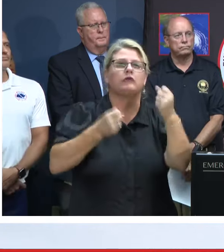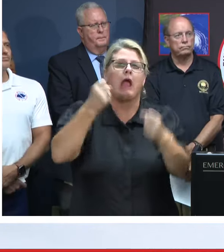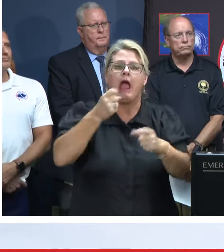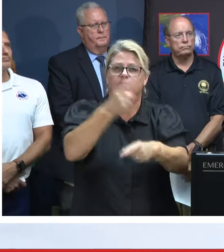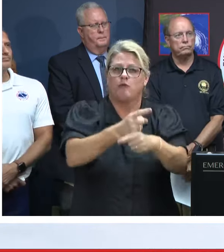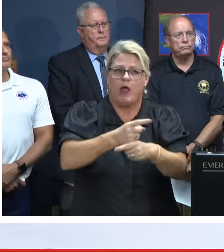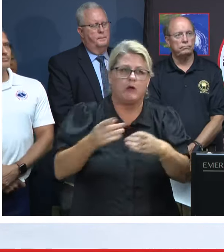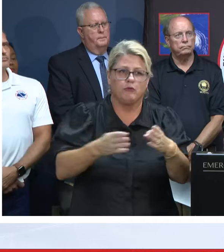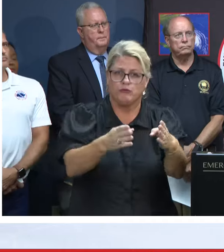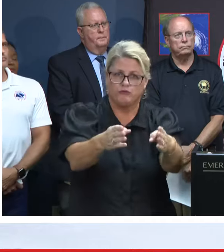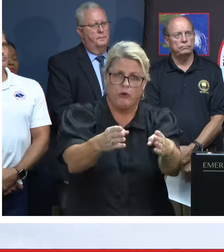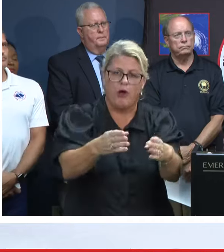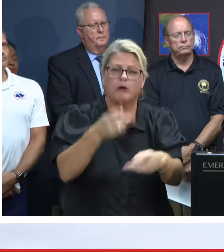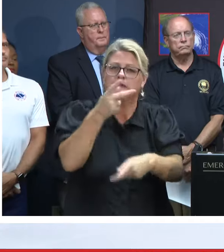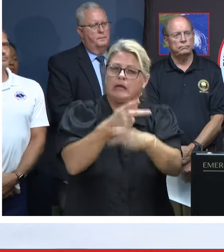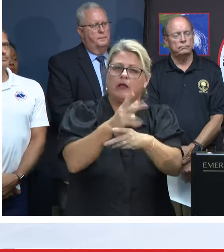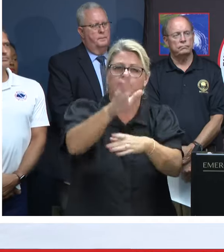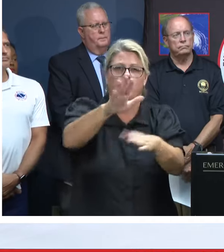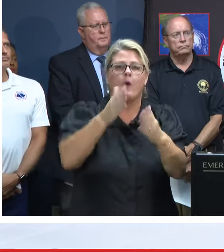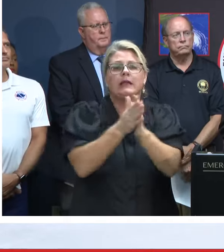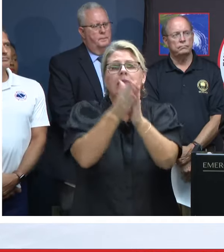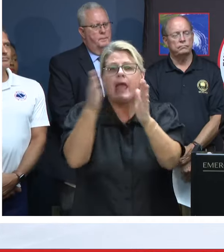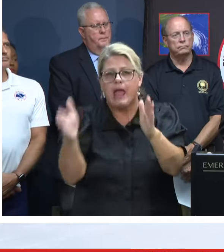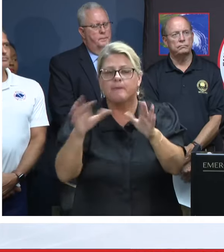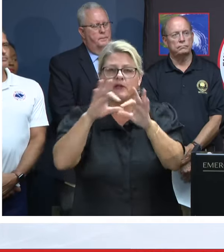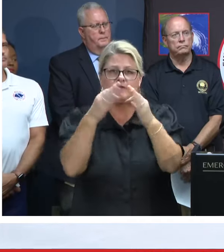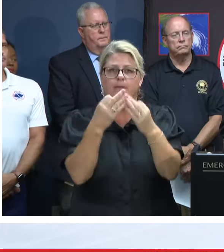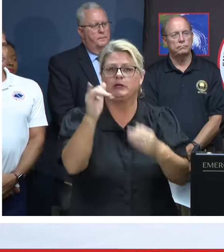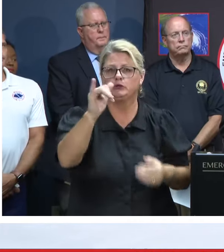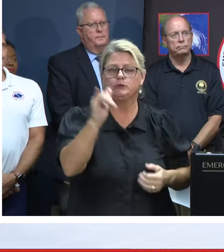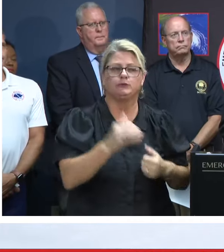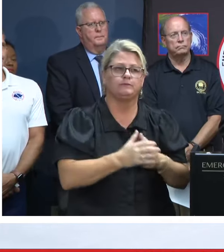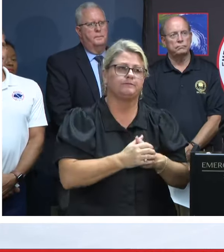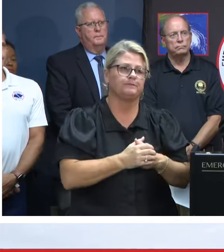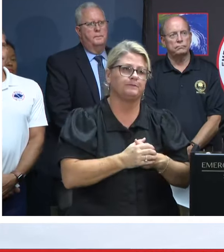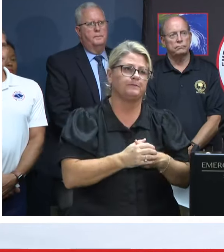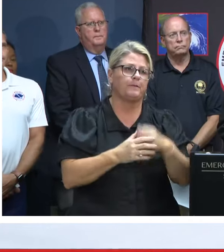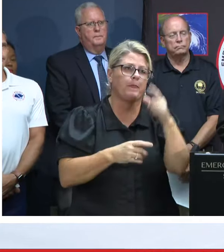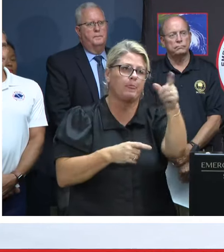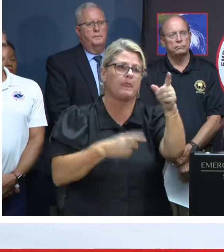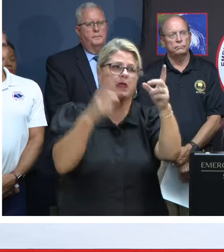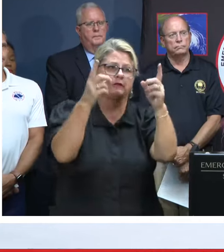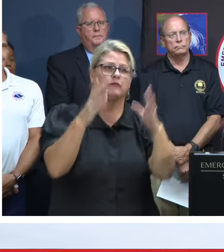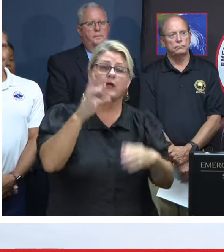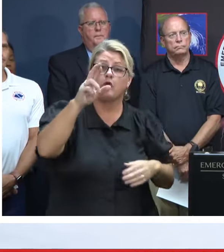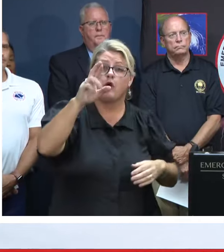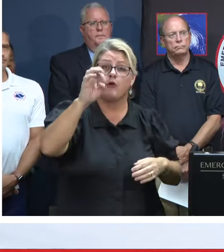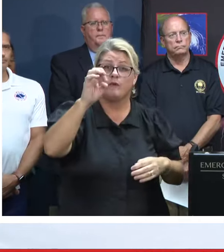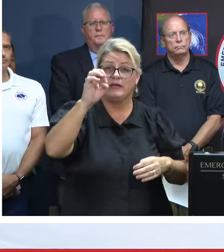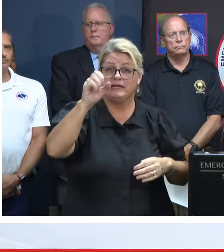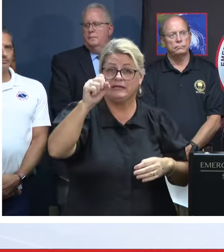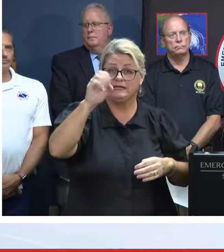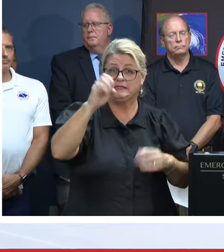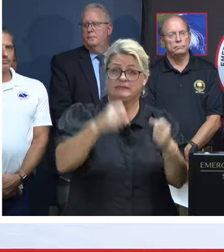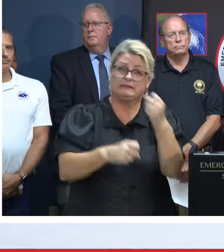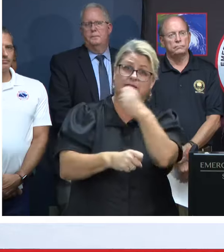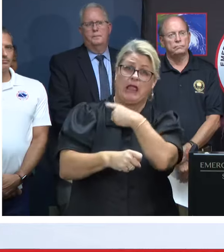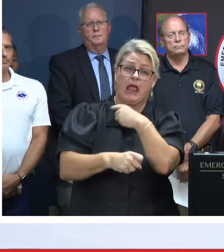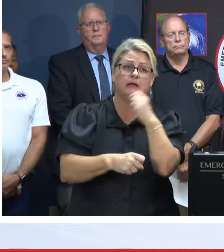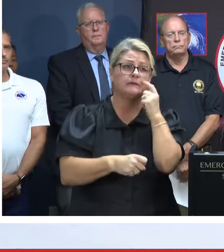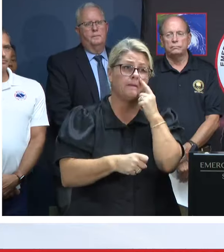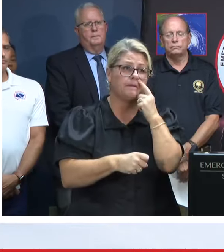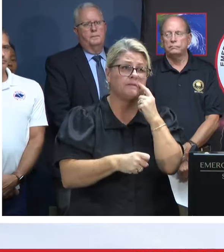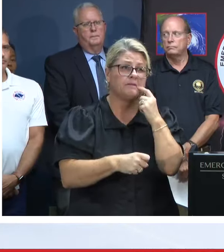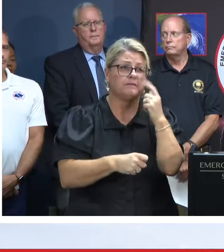take care of your loved ones and your neighbors to the extent you can. Yes? I don't know if this is a question for you or Governor or whoever.